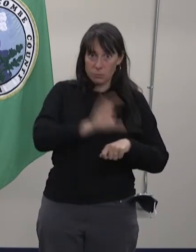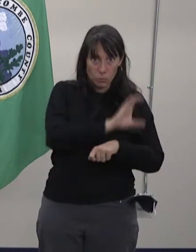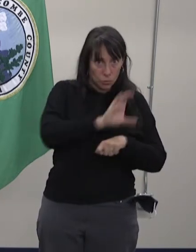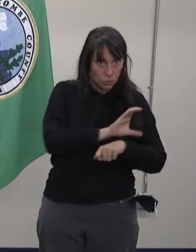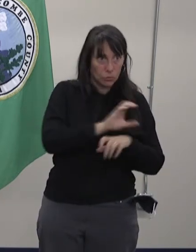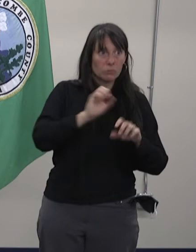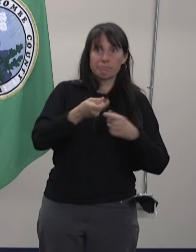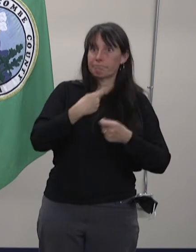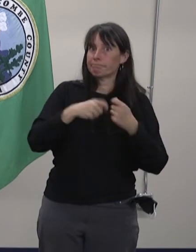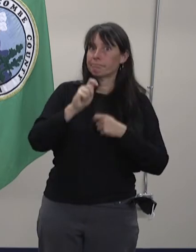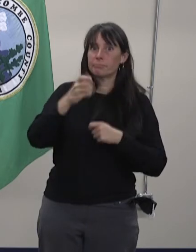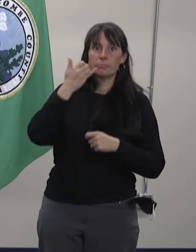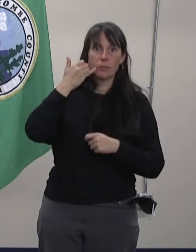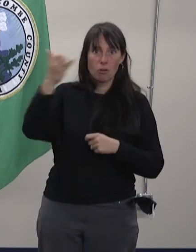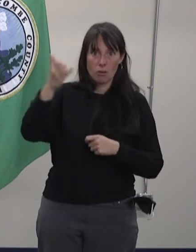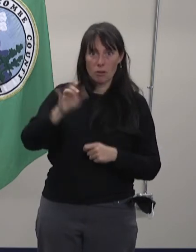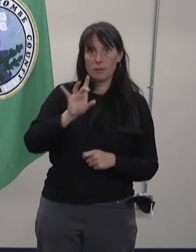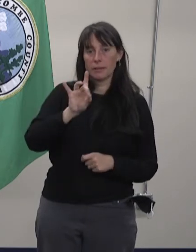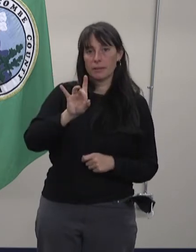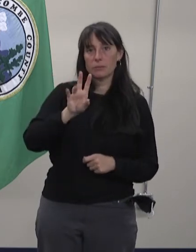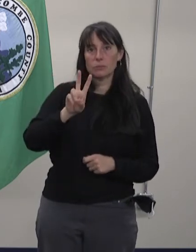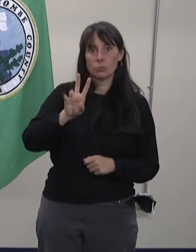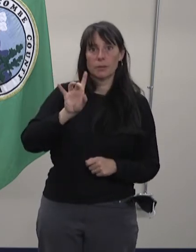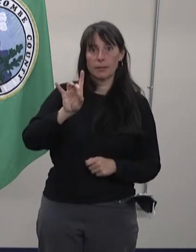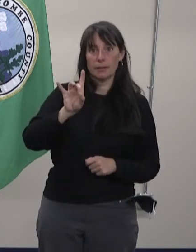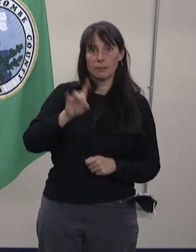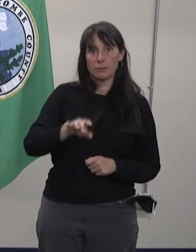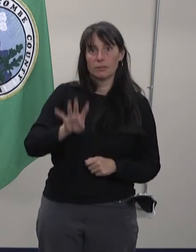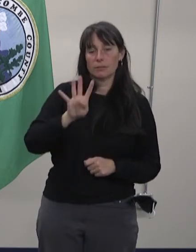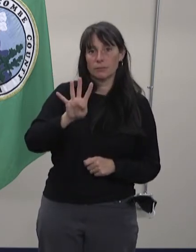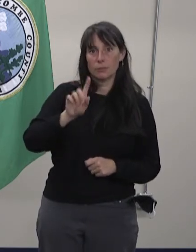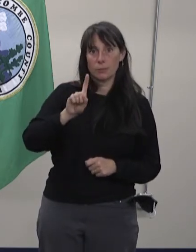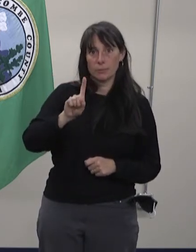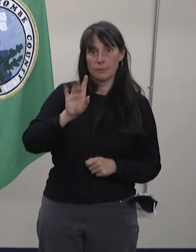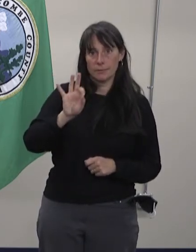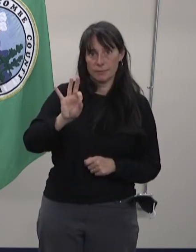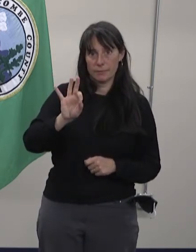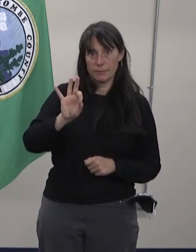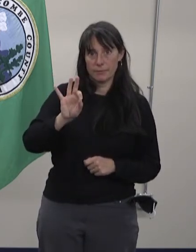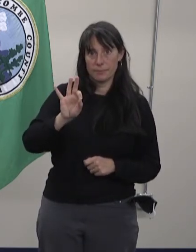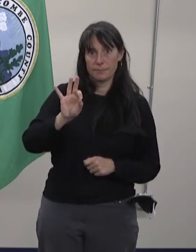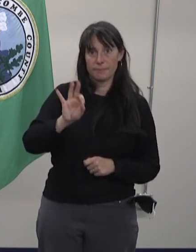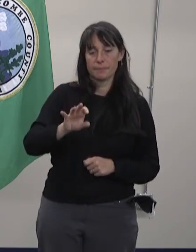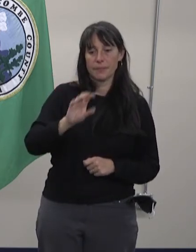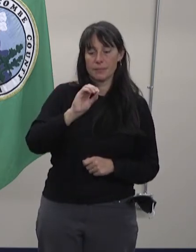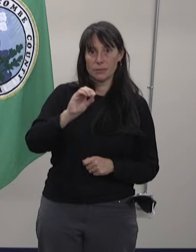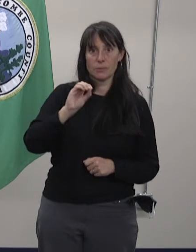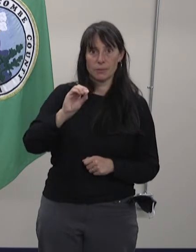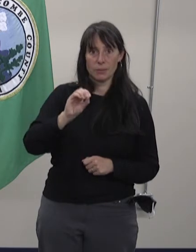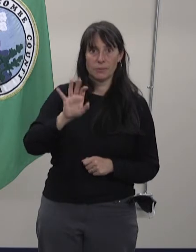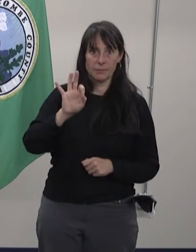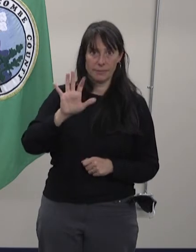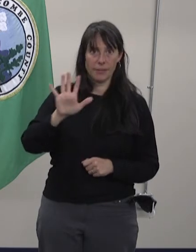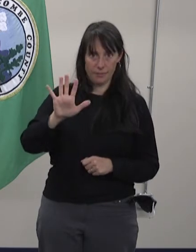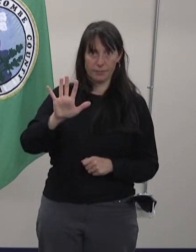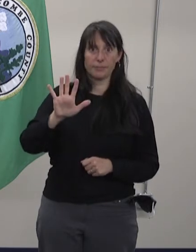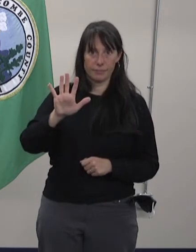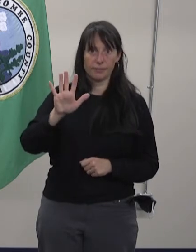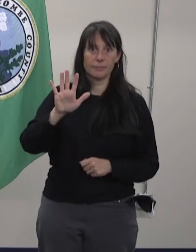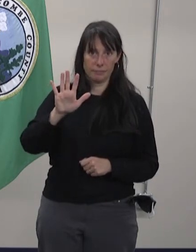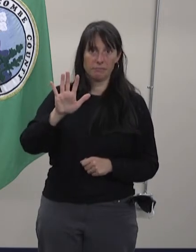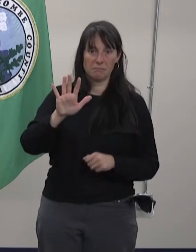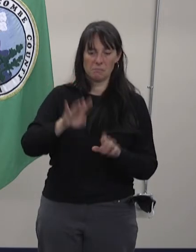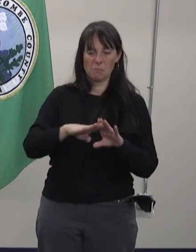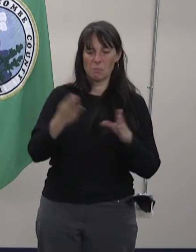by calling 828-419-0095 from